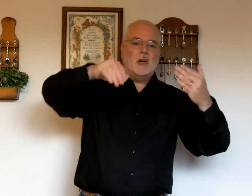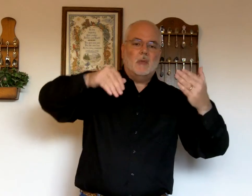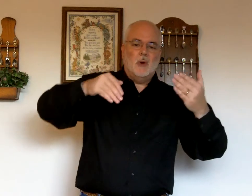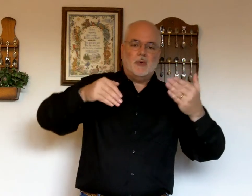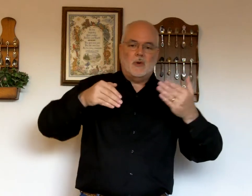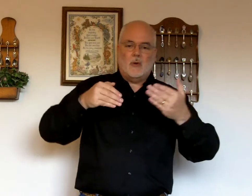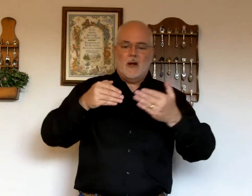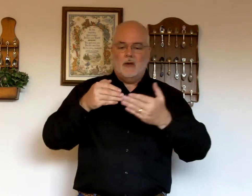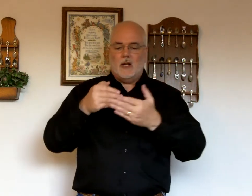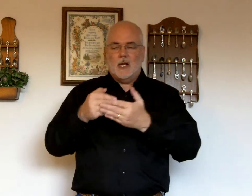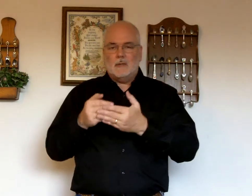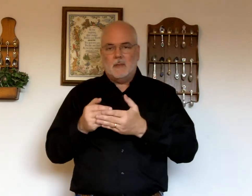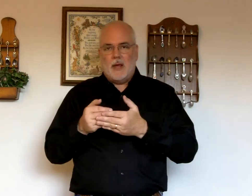motion around it, and coming back.